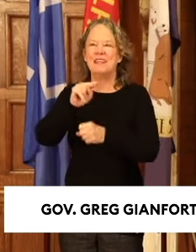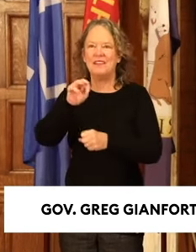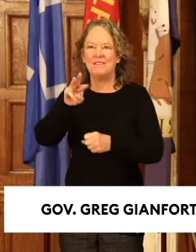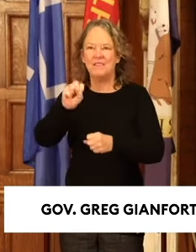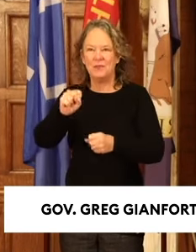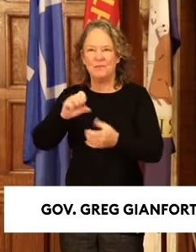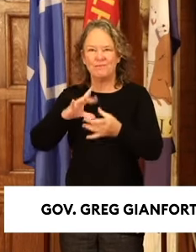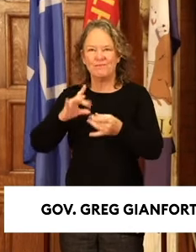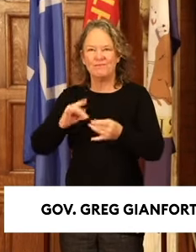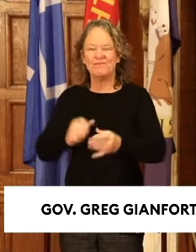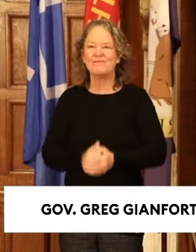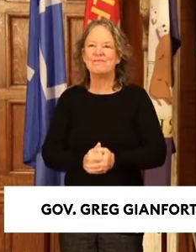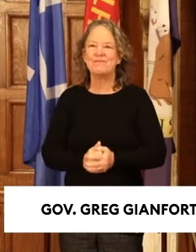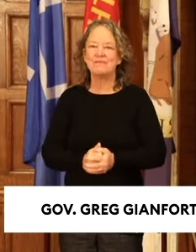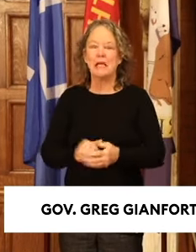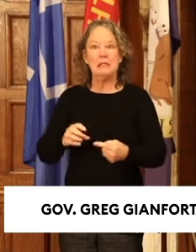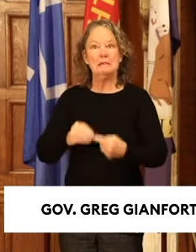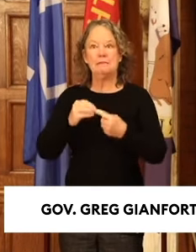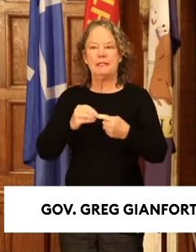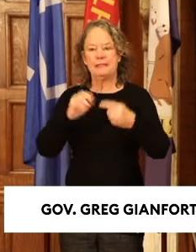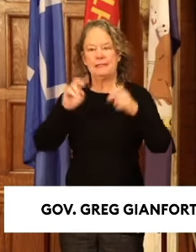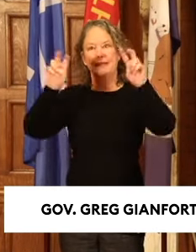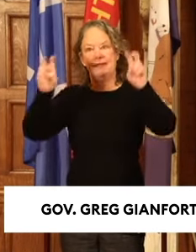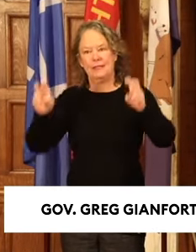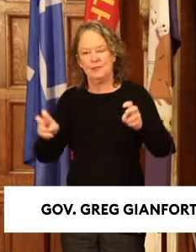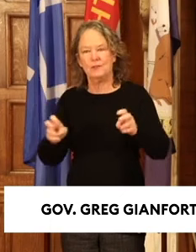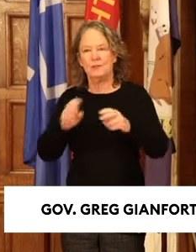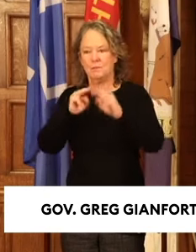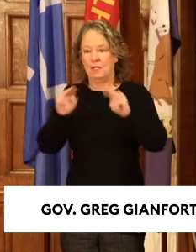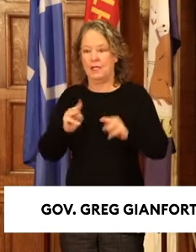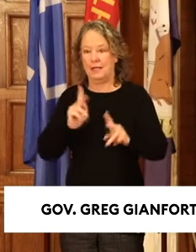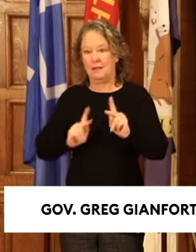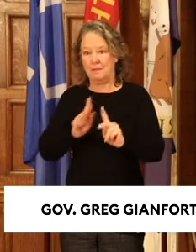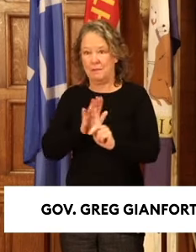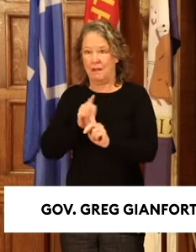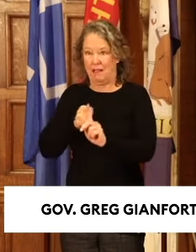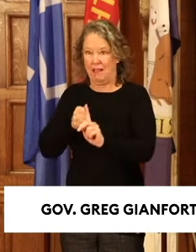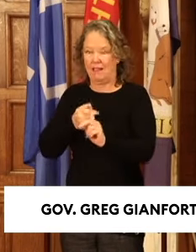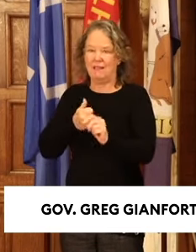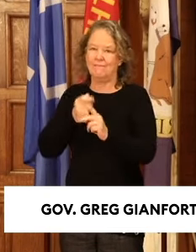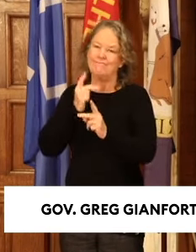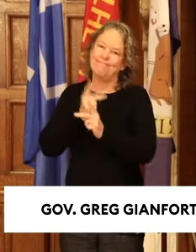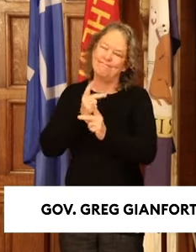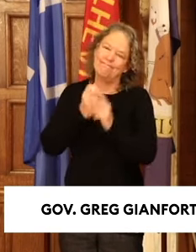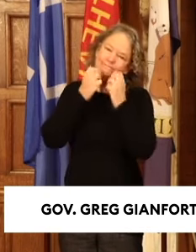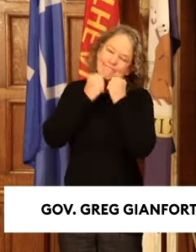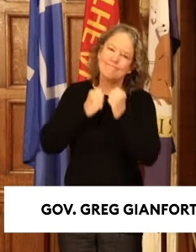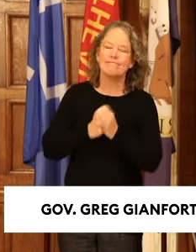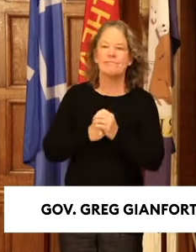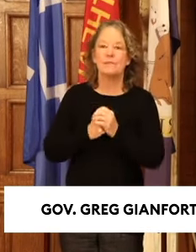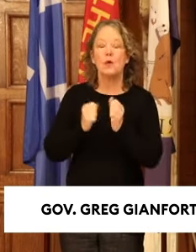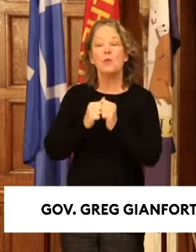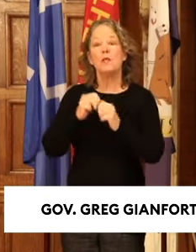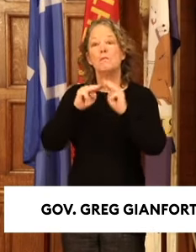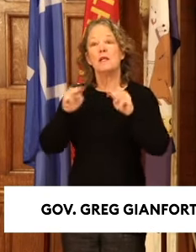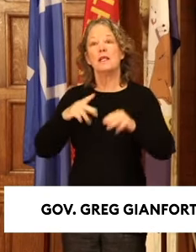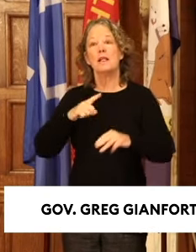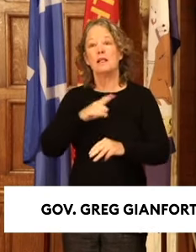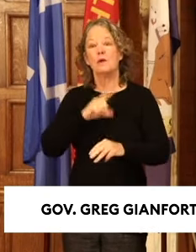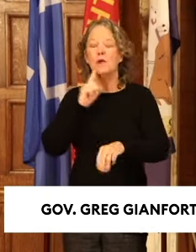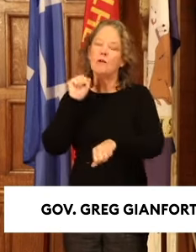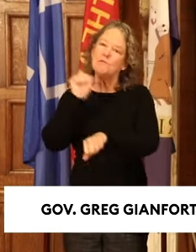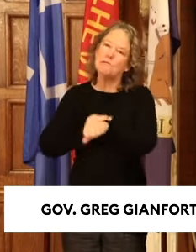especially about the issues that Montanans cares much about. With the legislature, we're working to deliver on